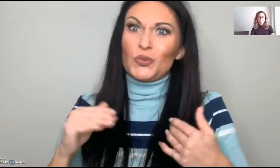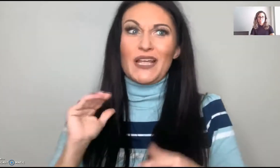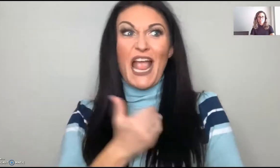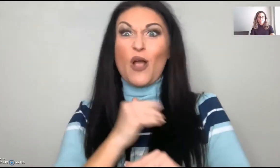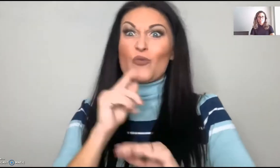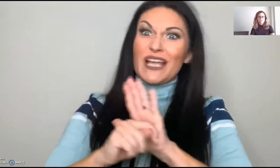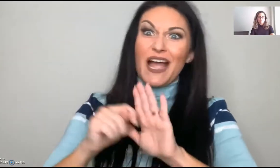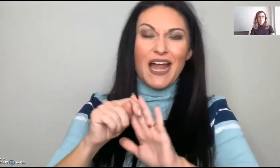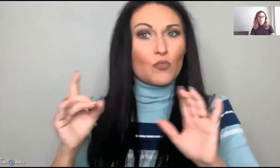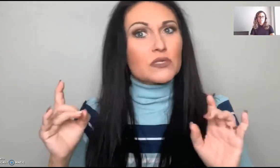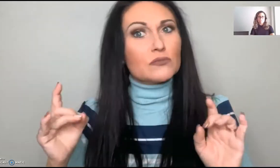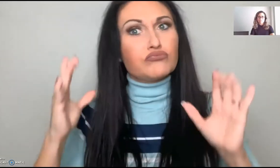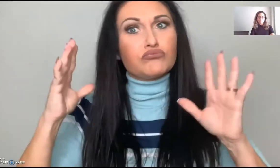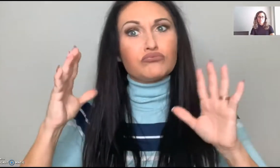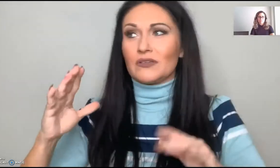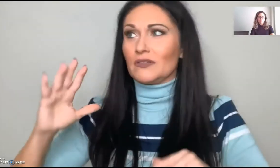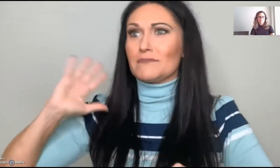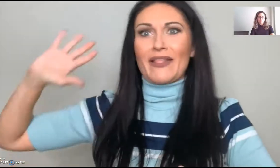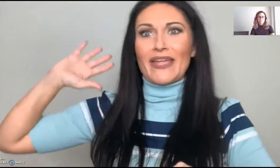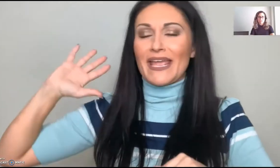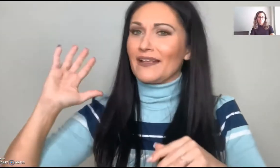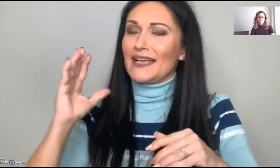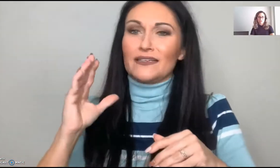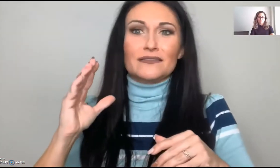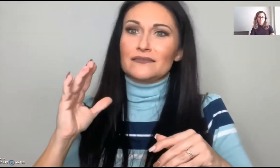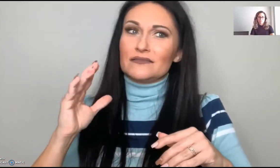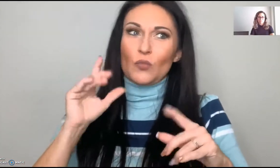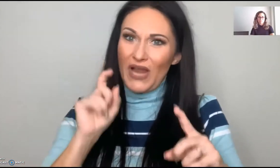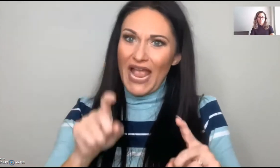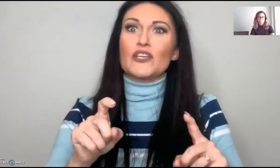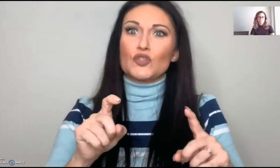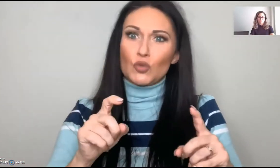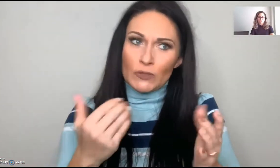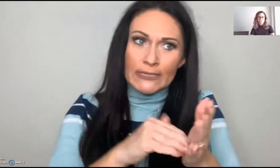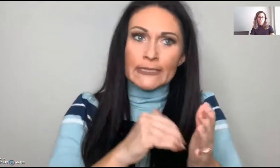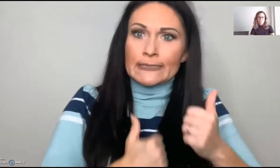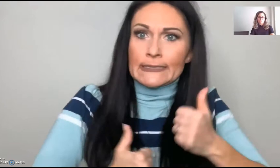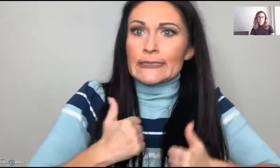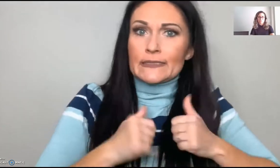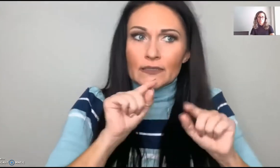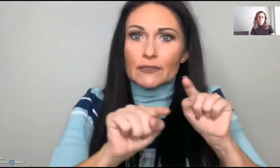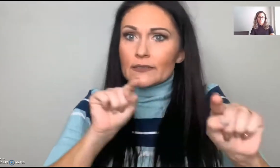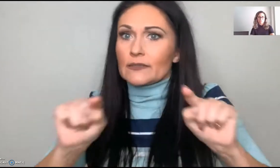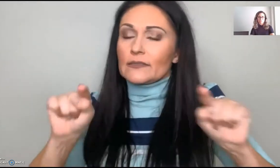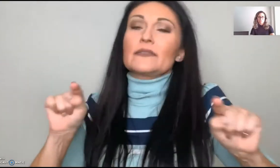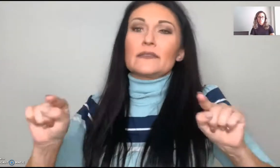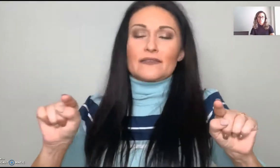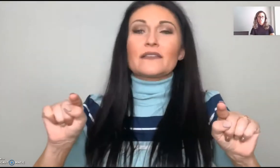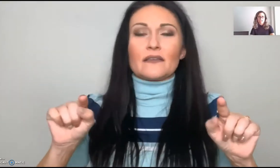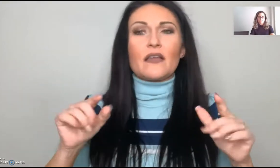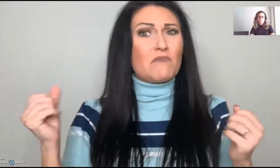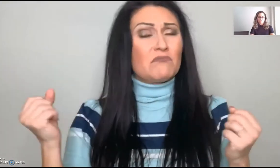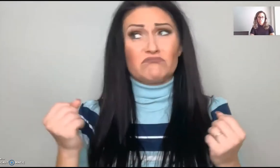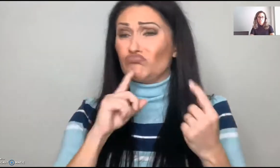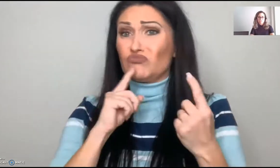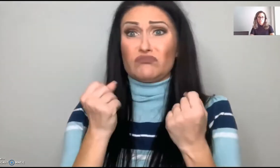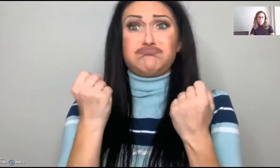So me and my husband, there was a time where our relationship was just terrible. We had to forgive each other in different